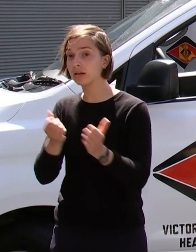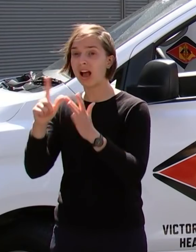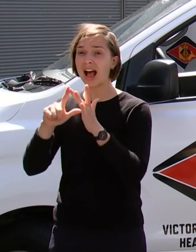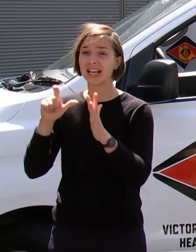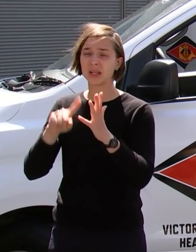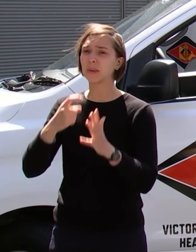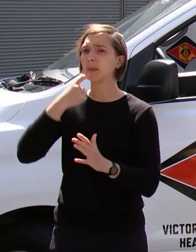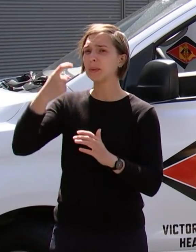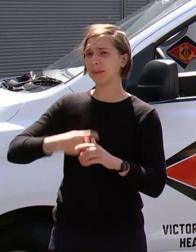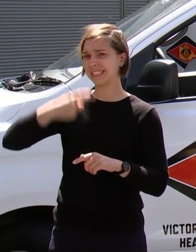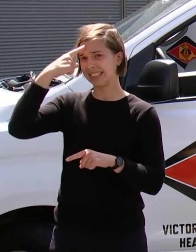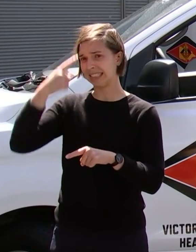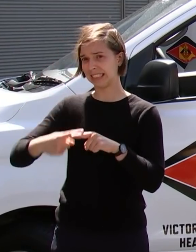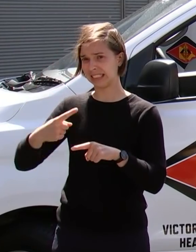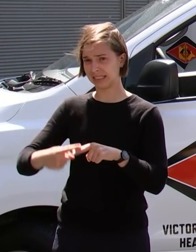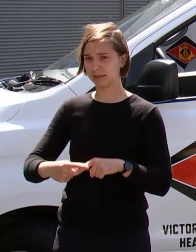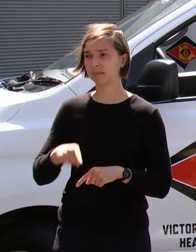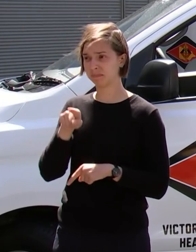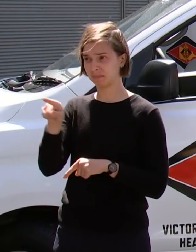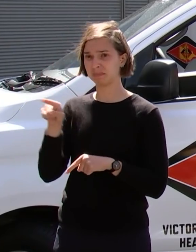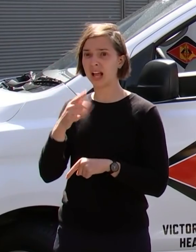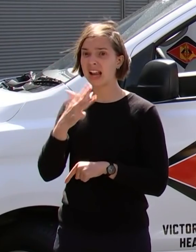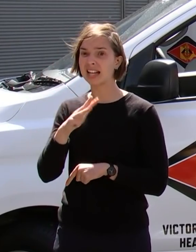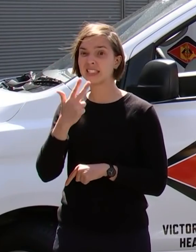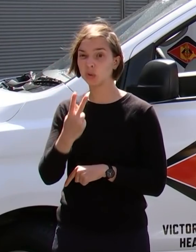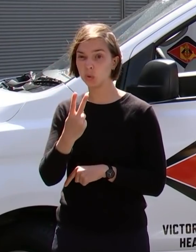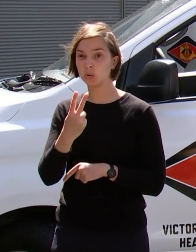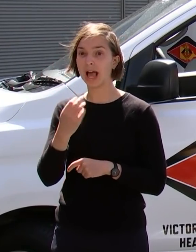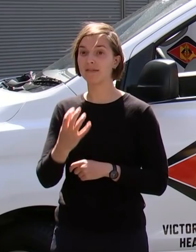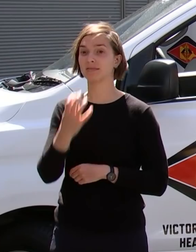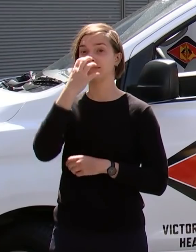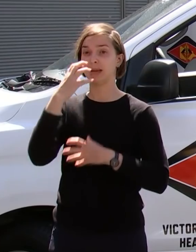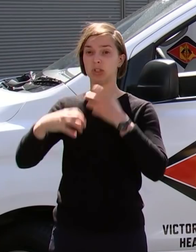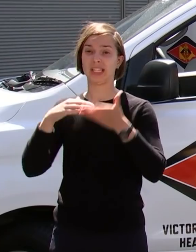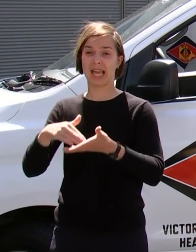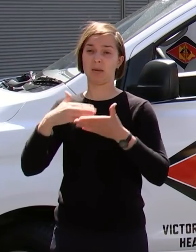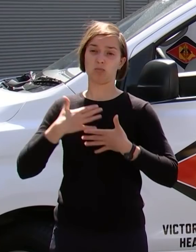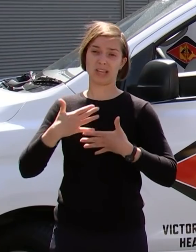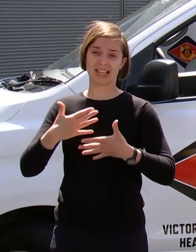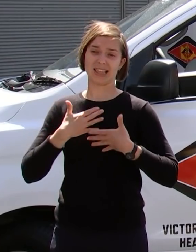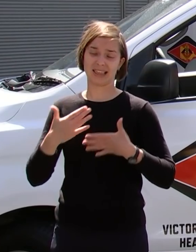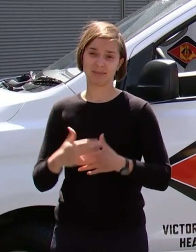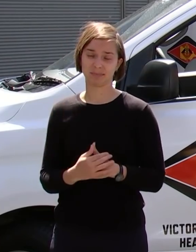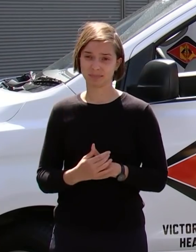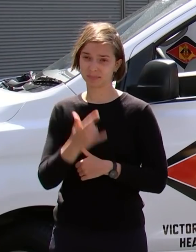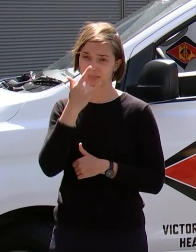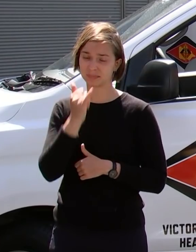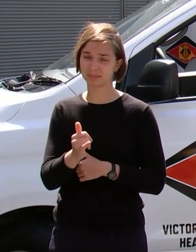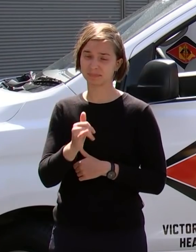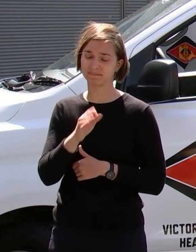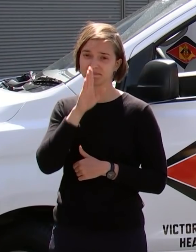92 are currently on a ventilator. Very sadly, seven people lost their lives